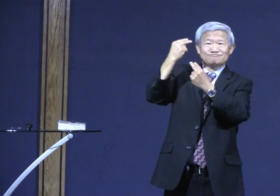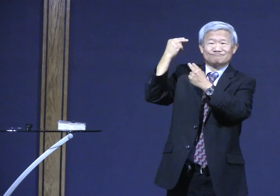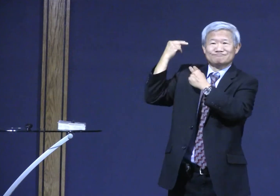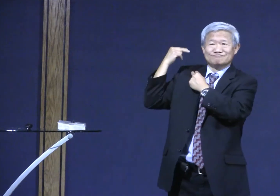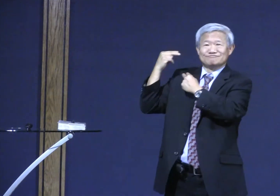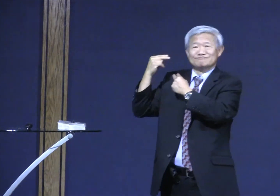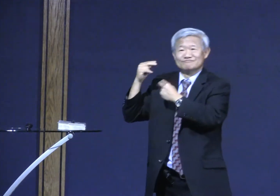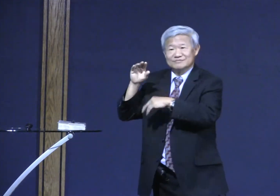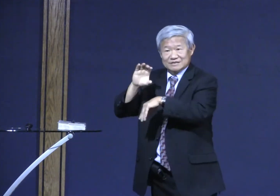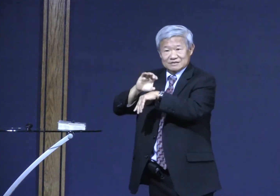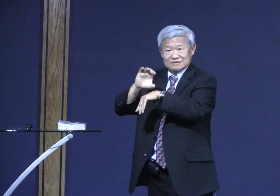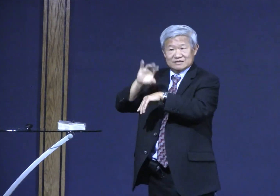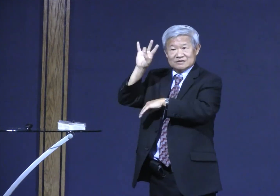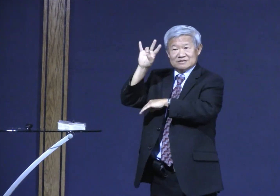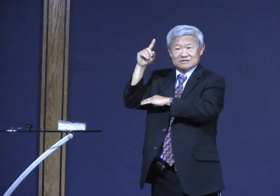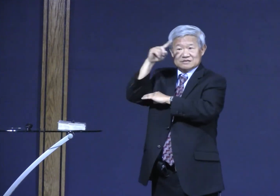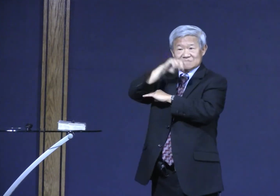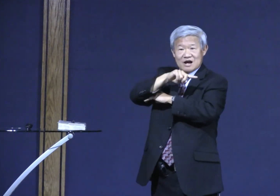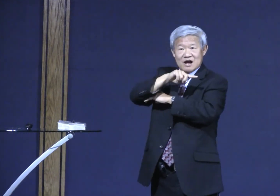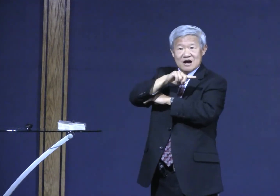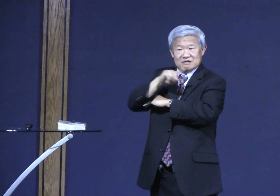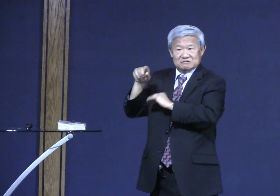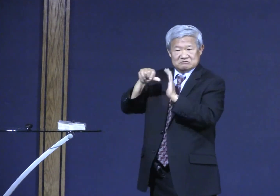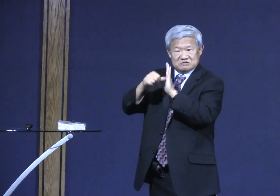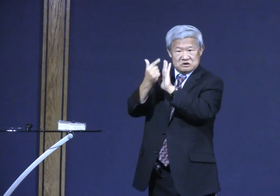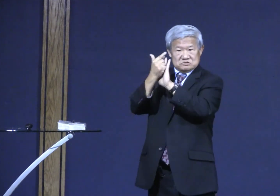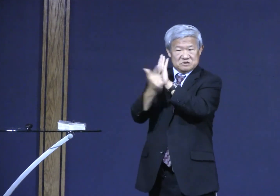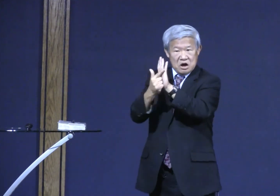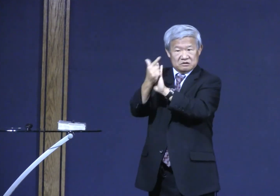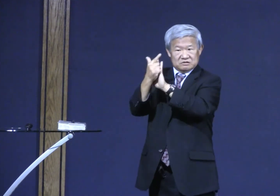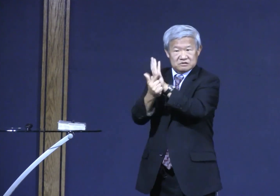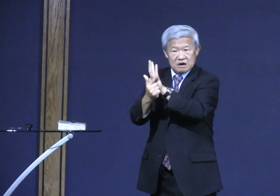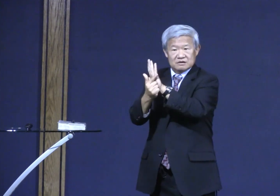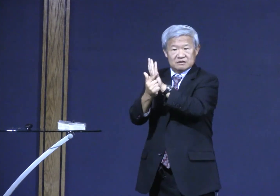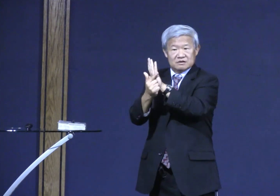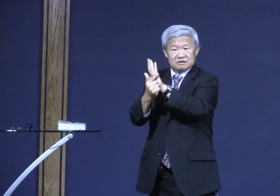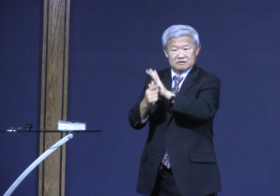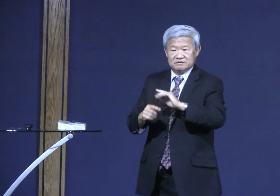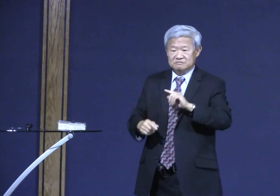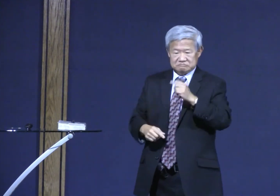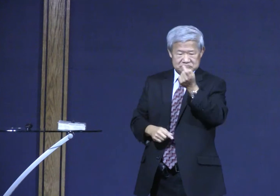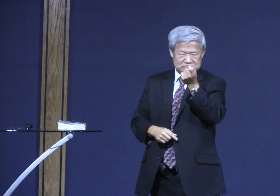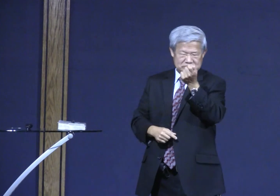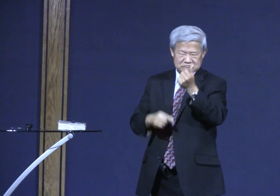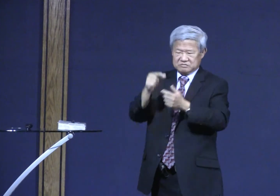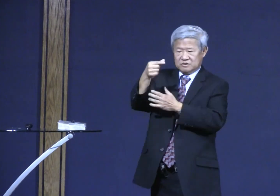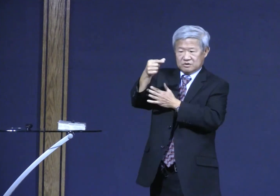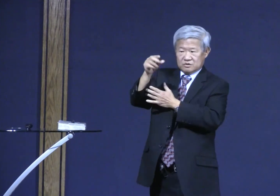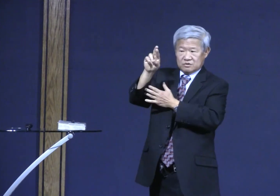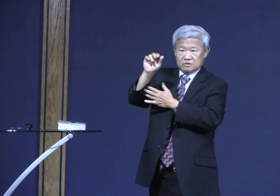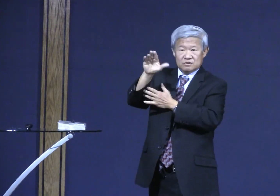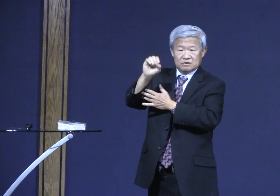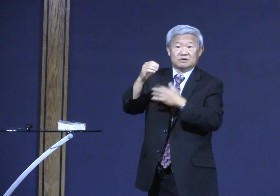received grace. And I look back on the Seventh-day Adventist and their emphasis on the laws.